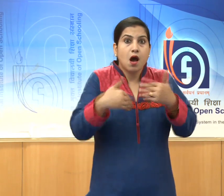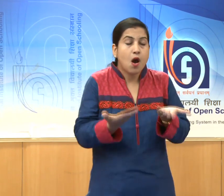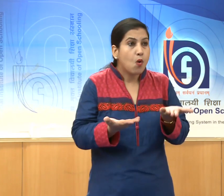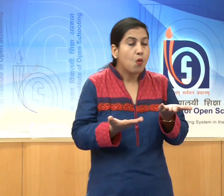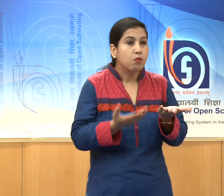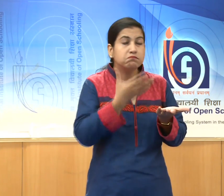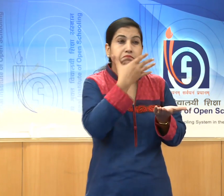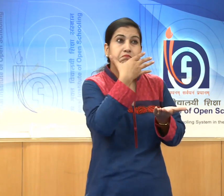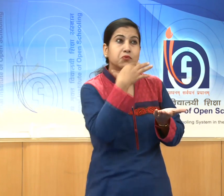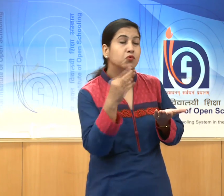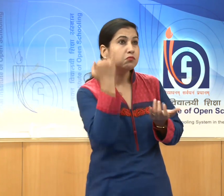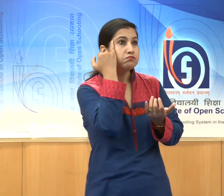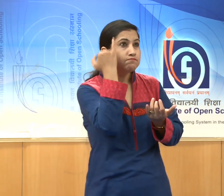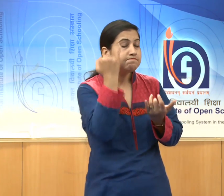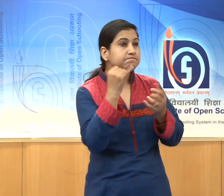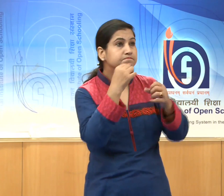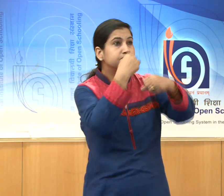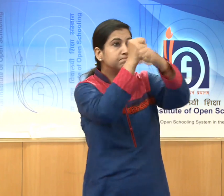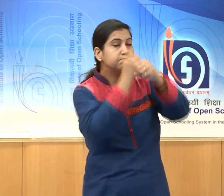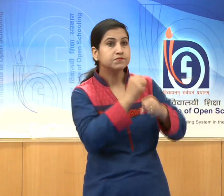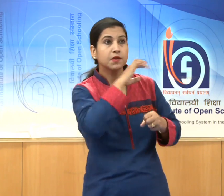the colours were.